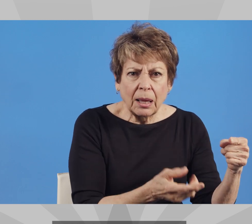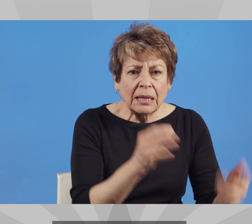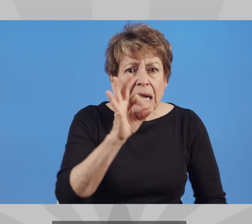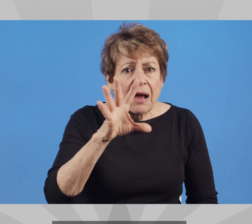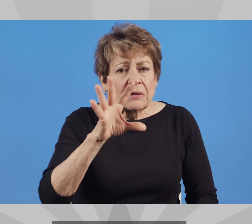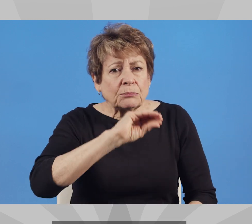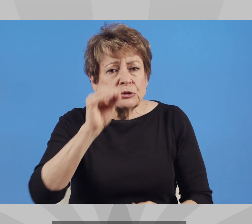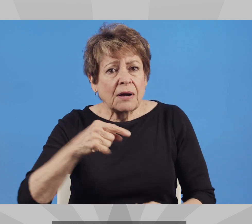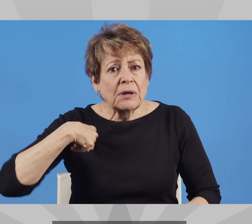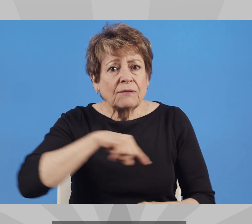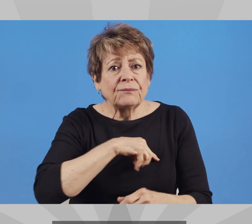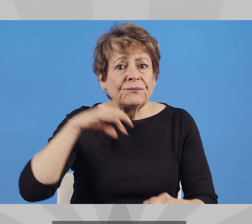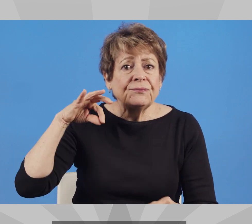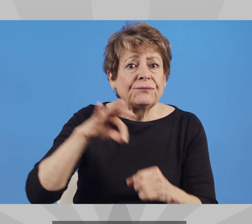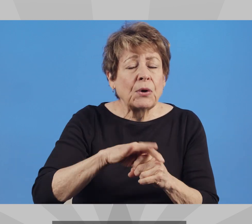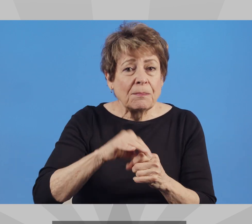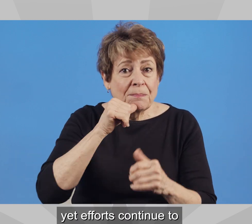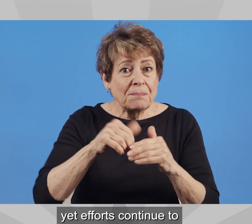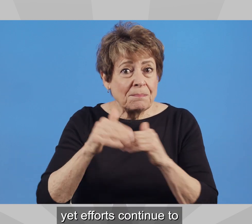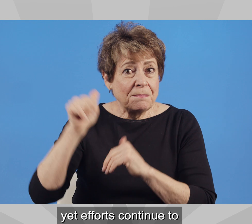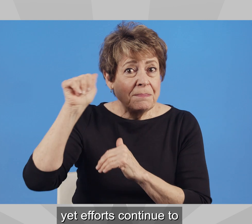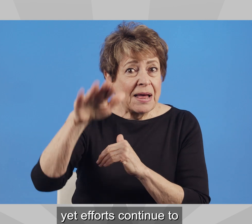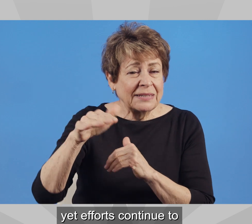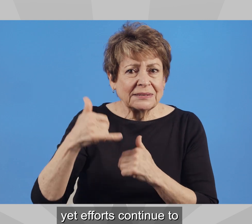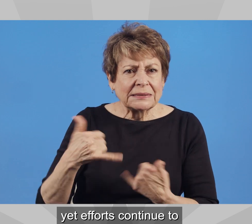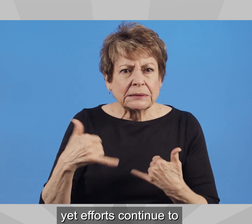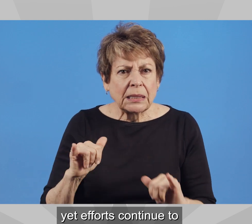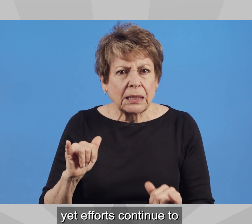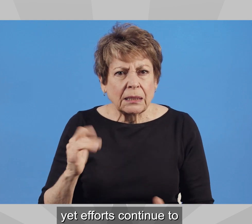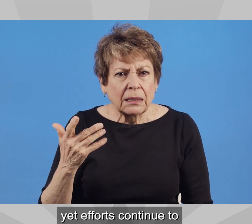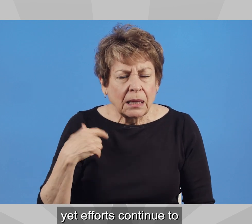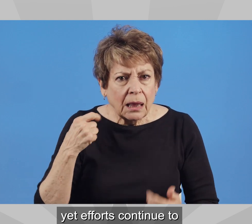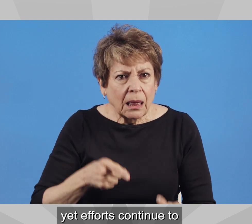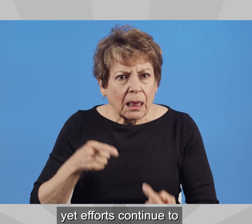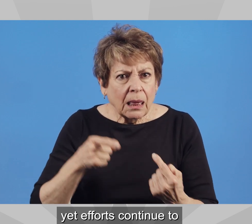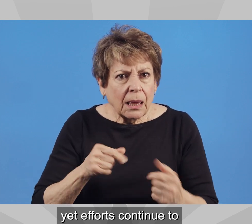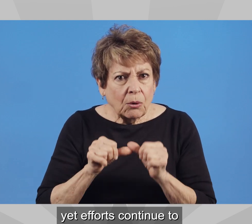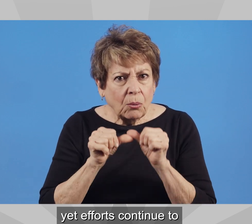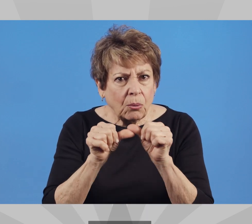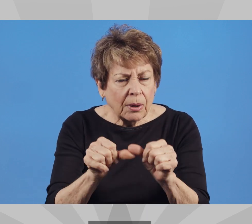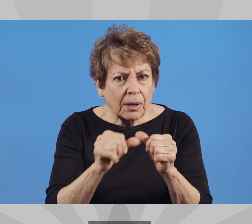95% of us vote by mail, yet efforts continue to restrict early voting.